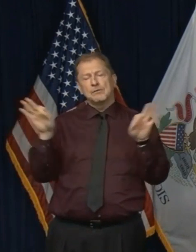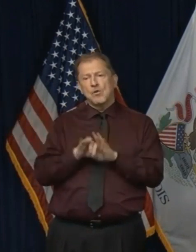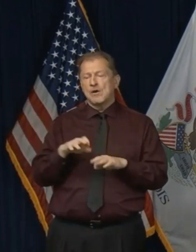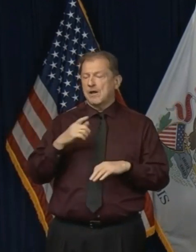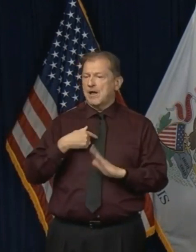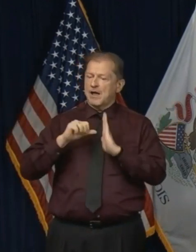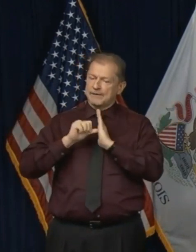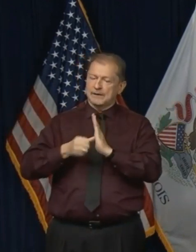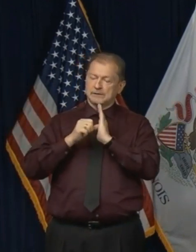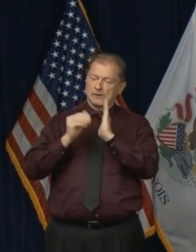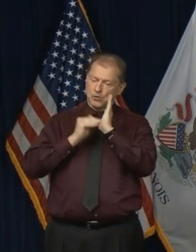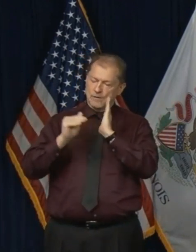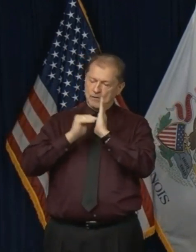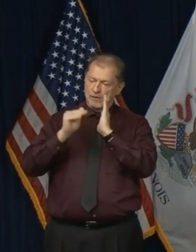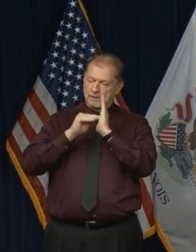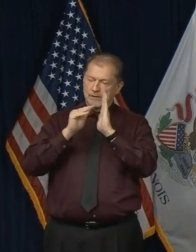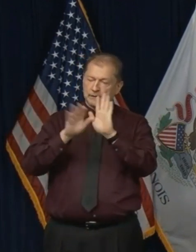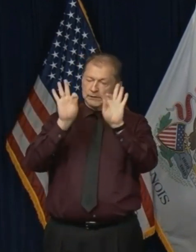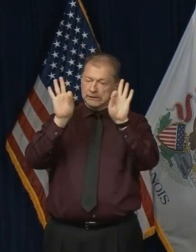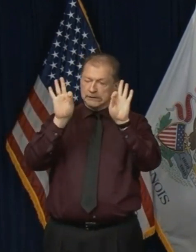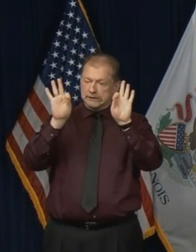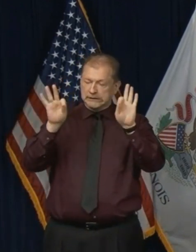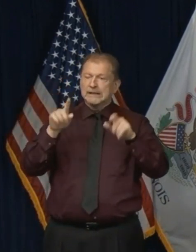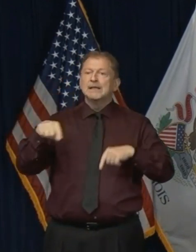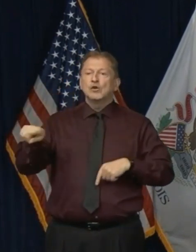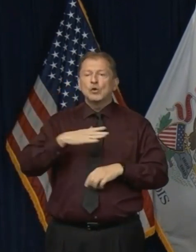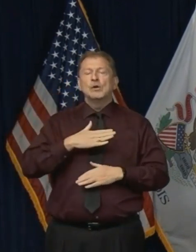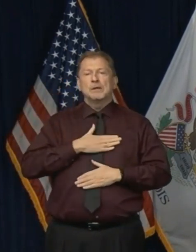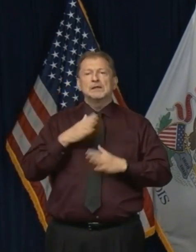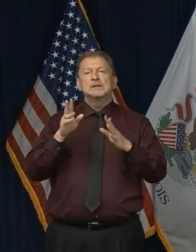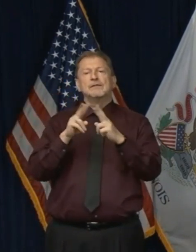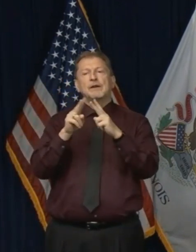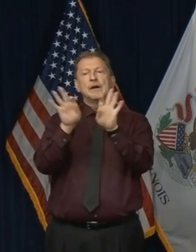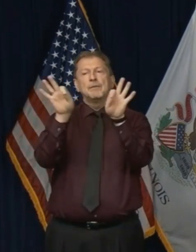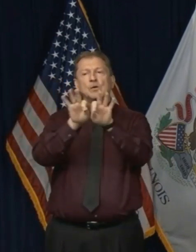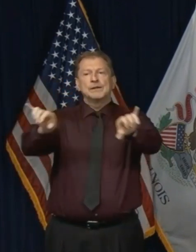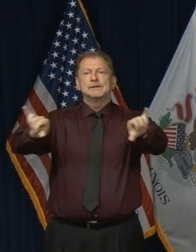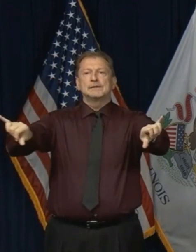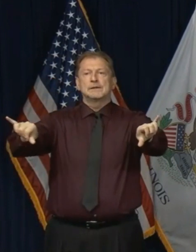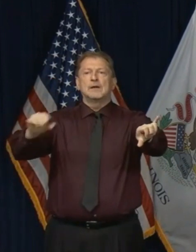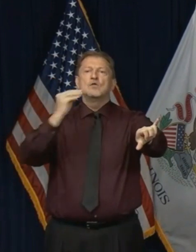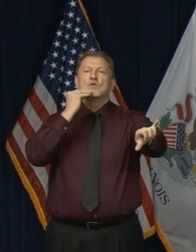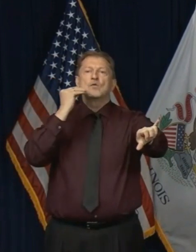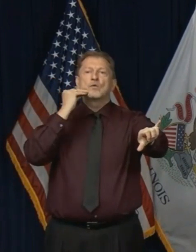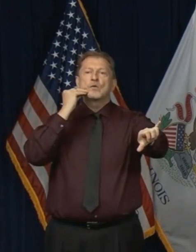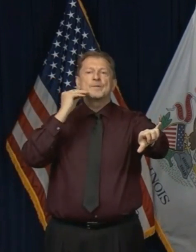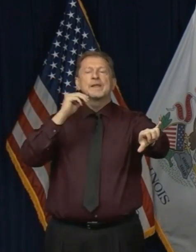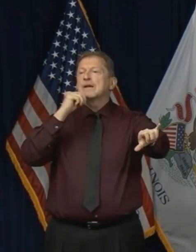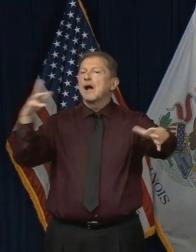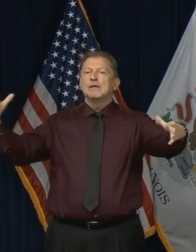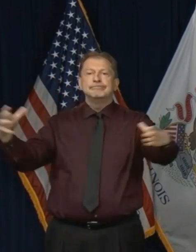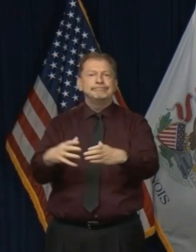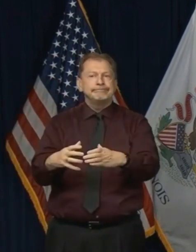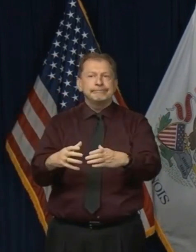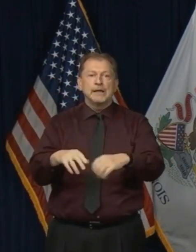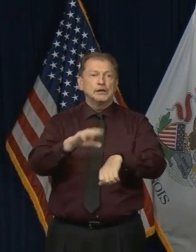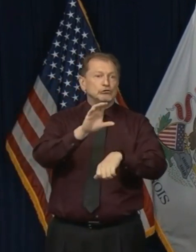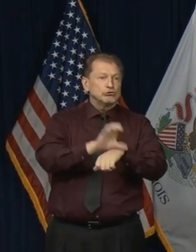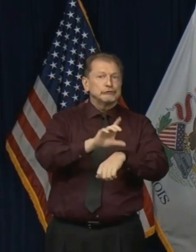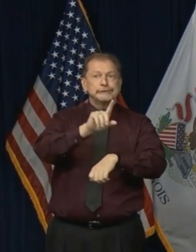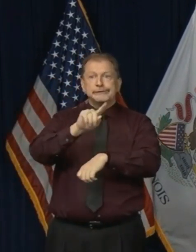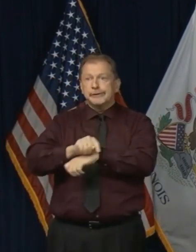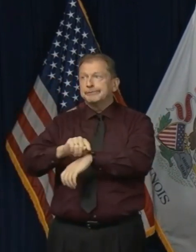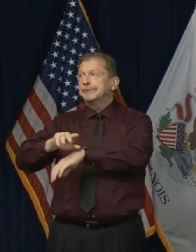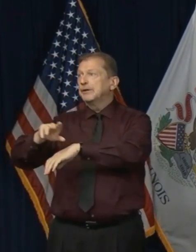cannot reiterate this enough. It is very important that you stay home. It is very important that you do not gather in a place of worship or